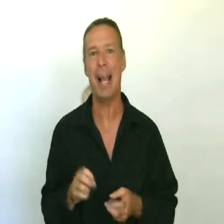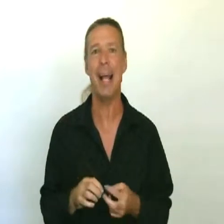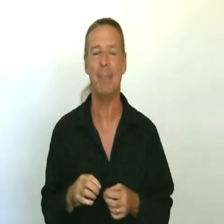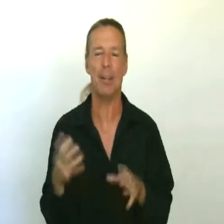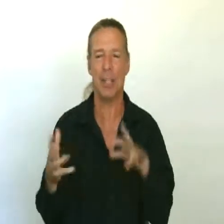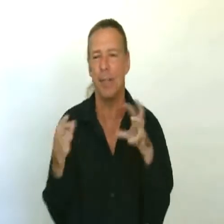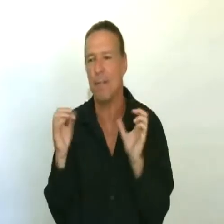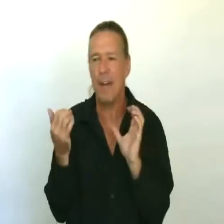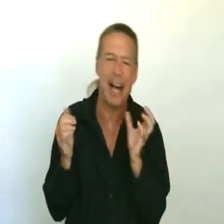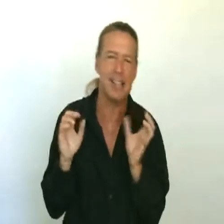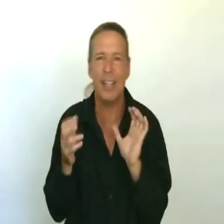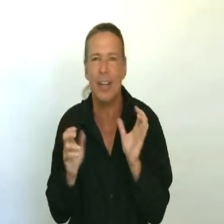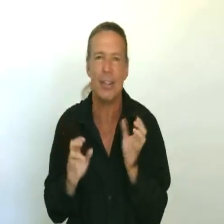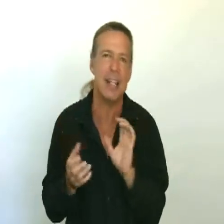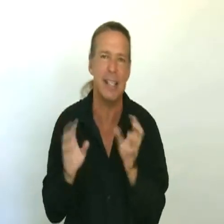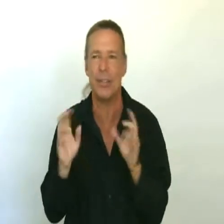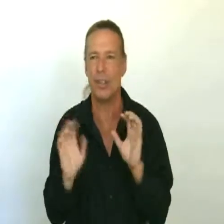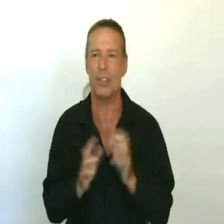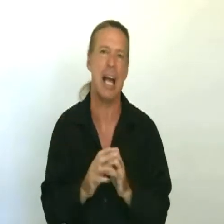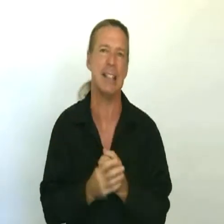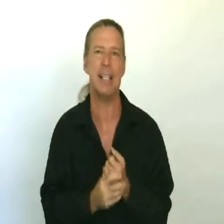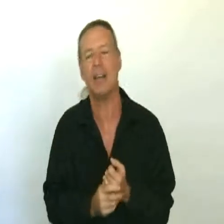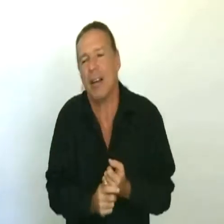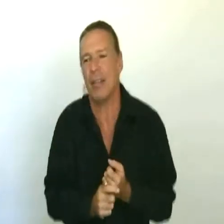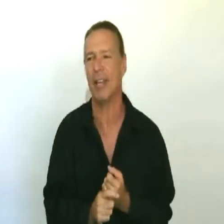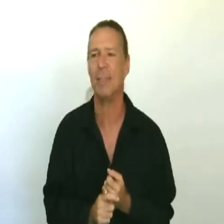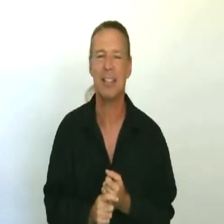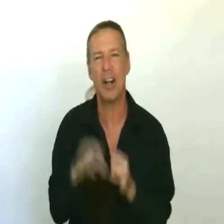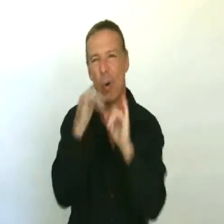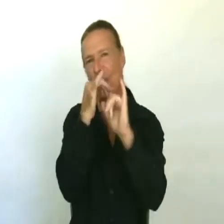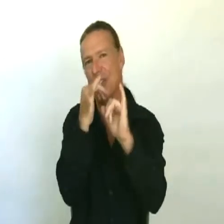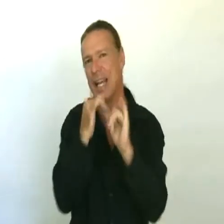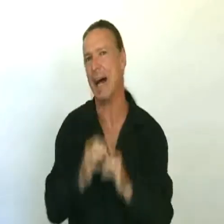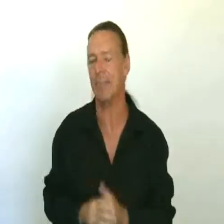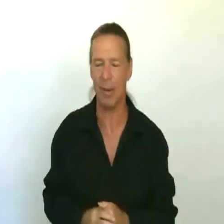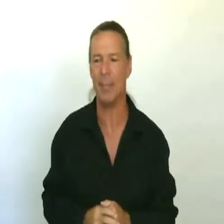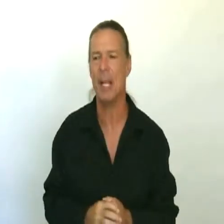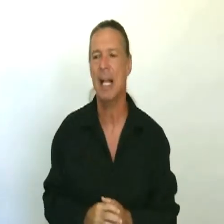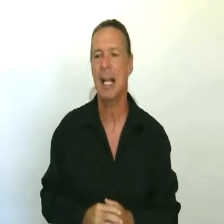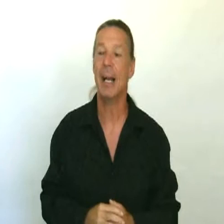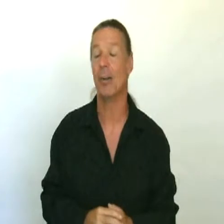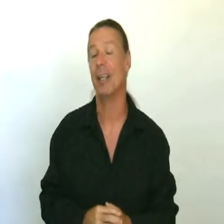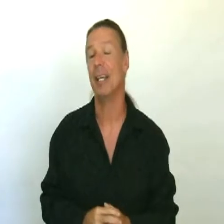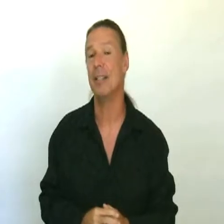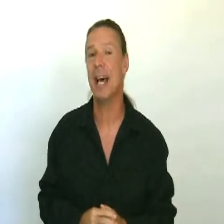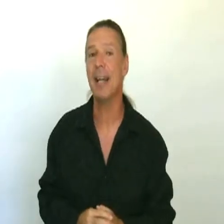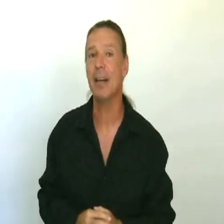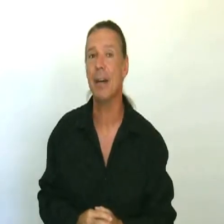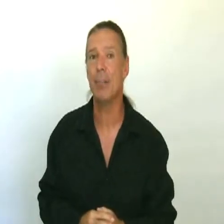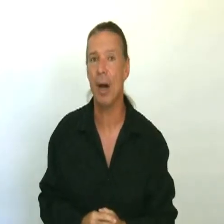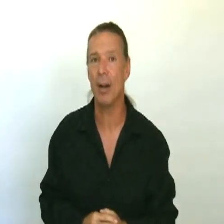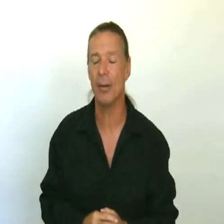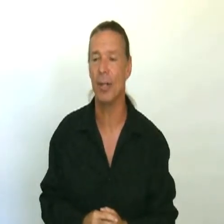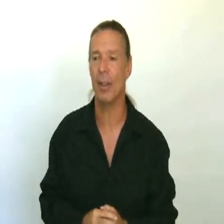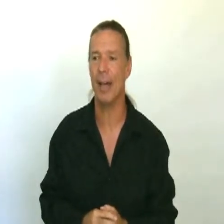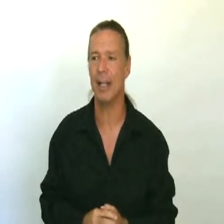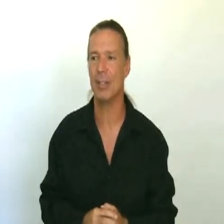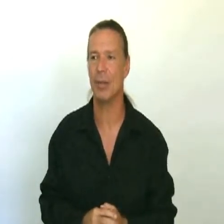You know, it's kind of a fast, you know, sexy sort of jazzy kind of thing. It's like a horn stab, right? Now, is that a vibrato that is going